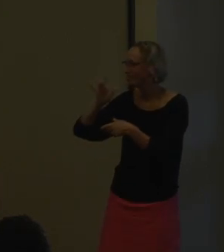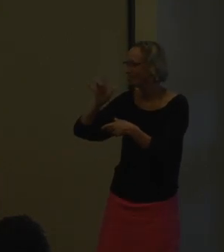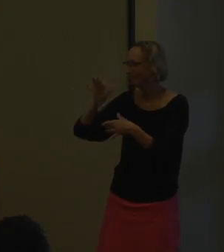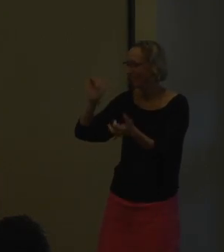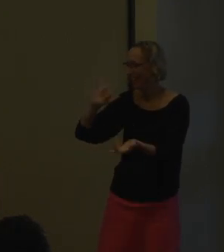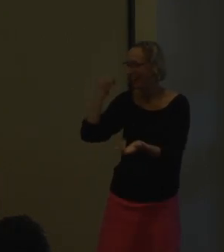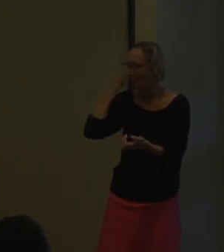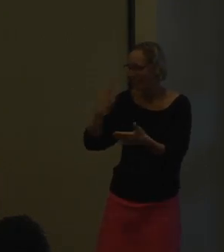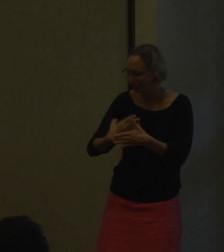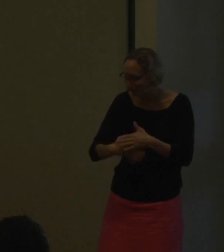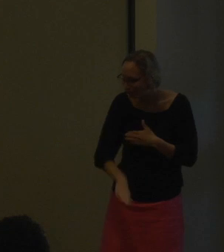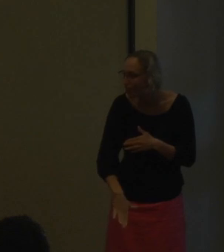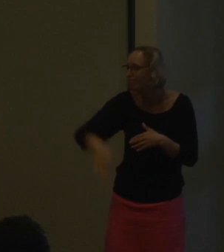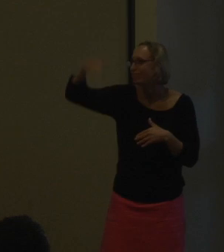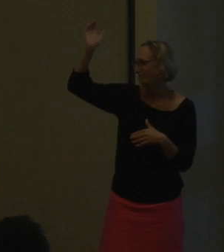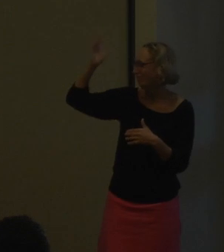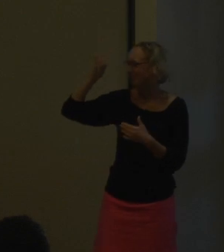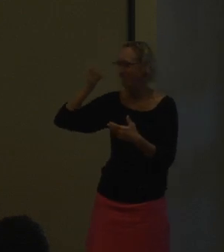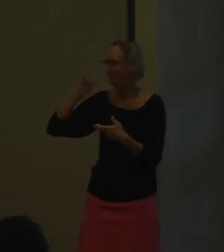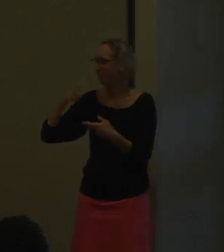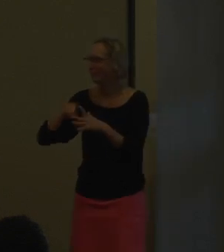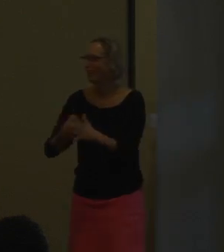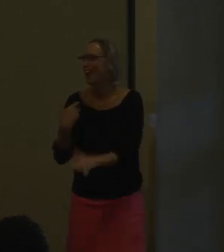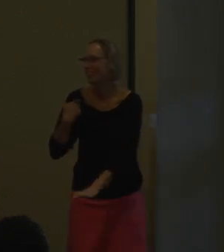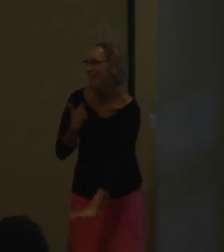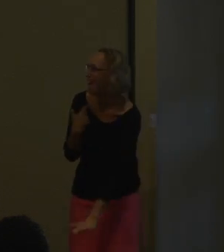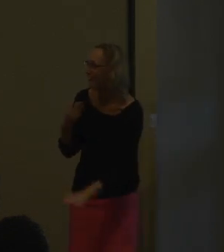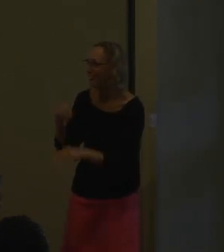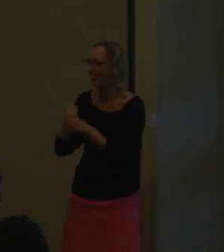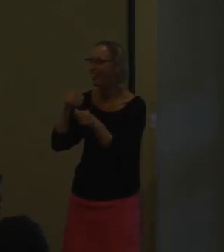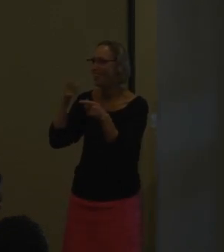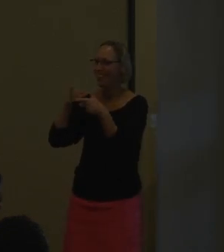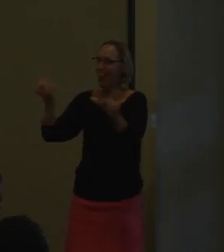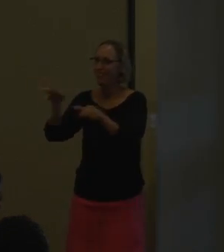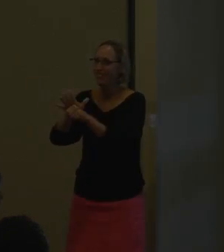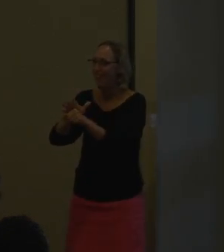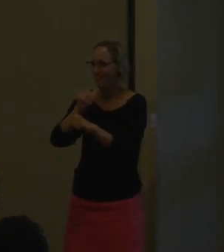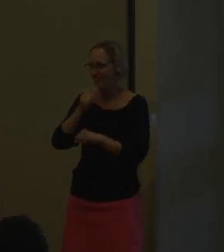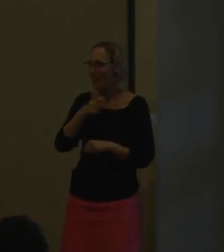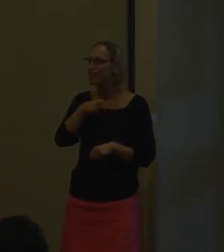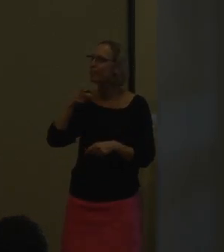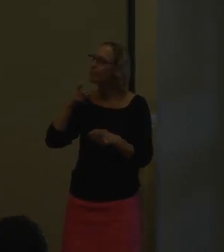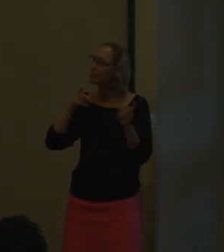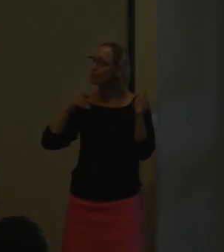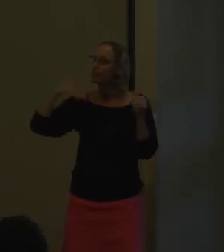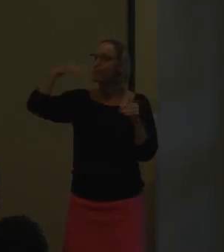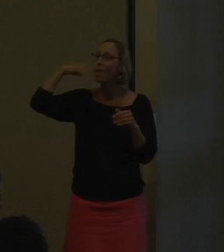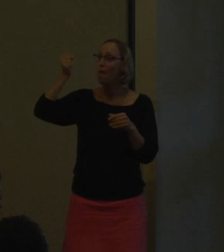won't necessarily be fluent like a native child who speaks the language natively.